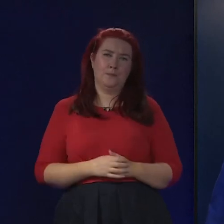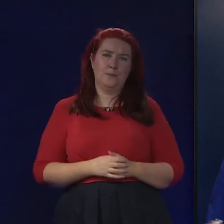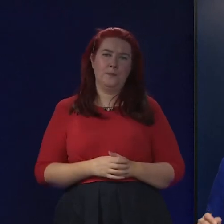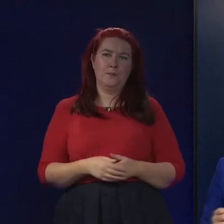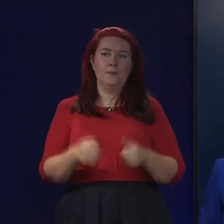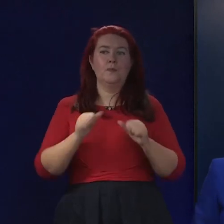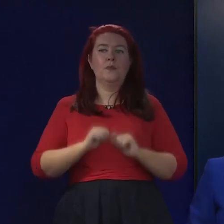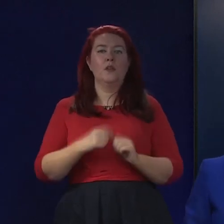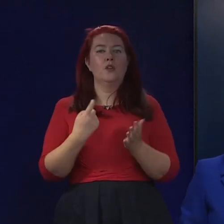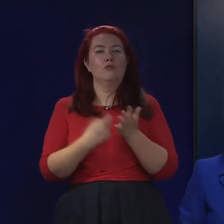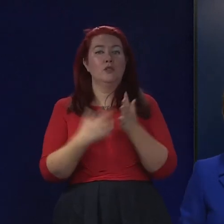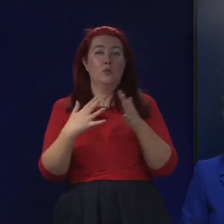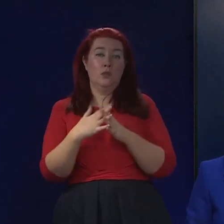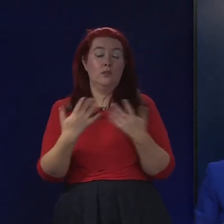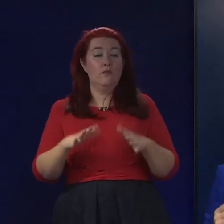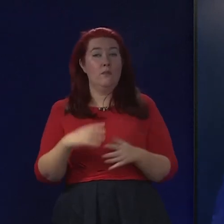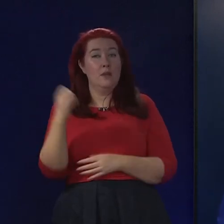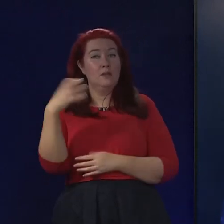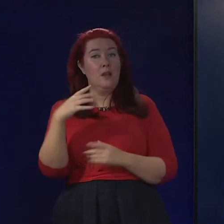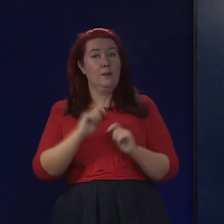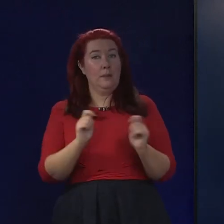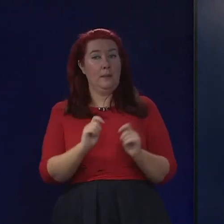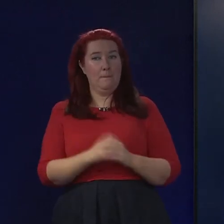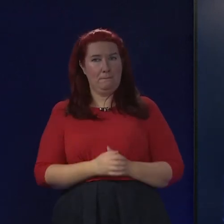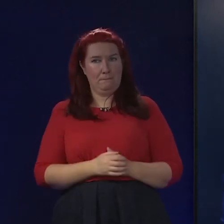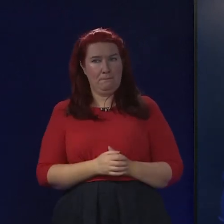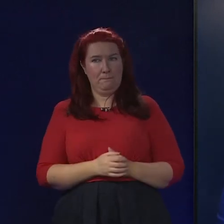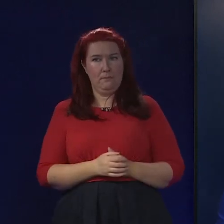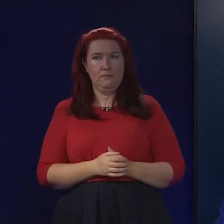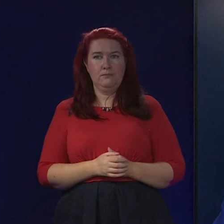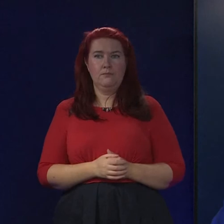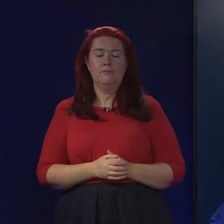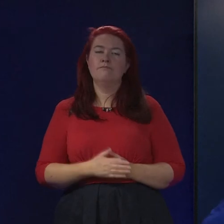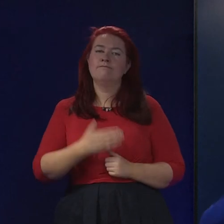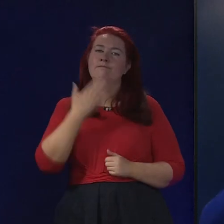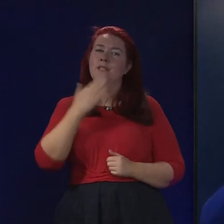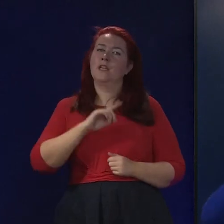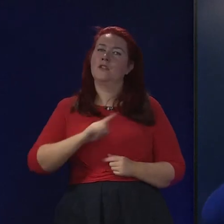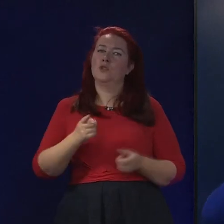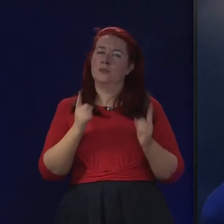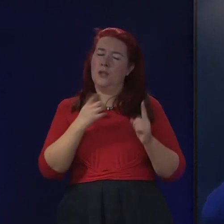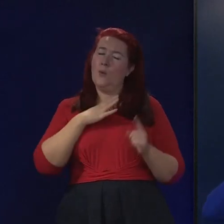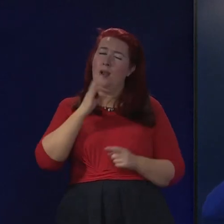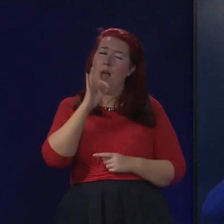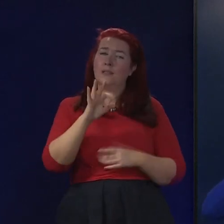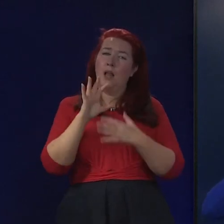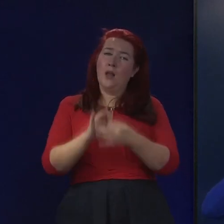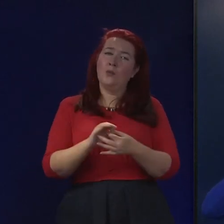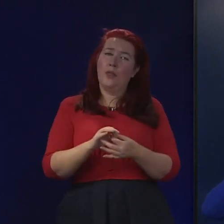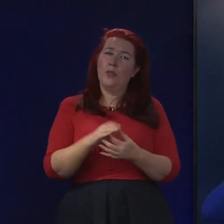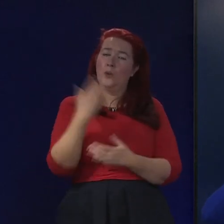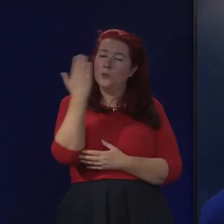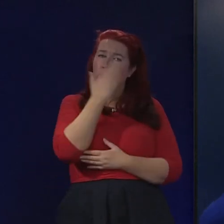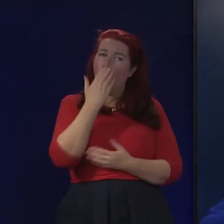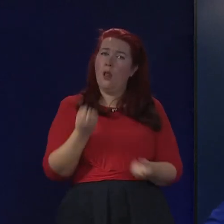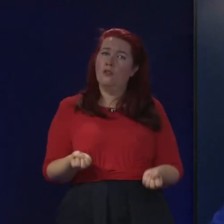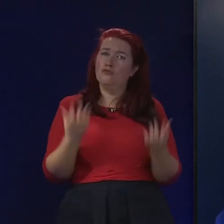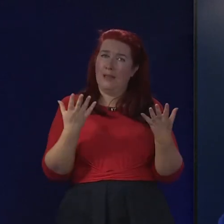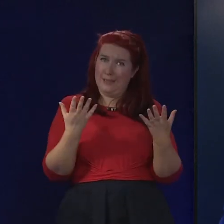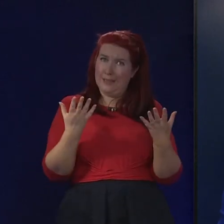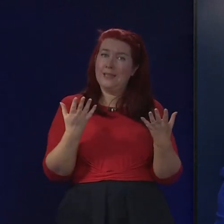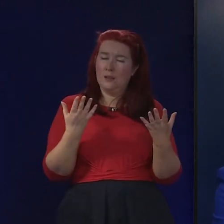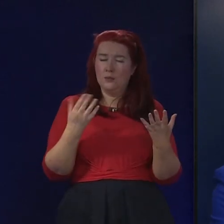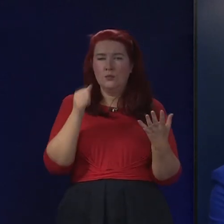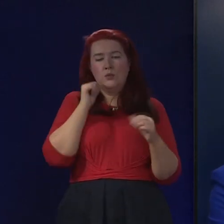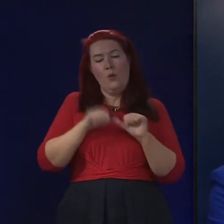Rachel Watson from The Sun. Thank you, First Minister. I just want to ask about school strikes again. We know following lockdown about the concerns around